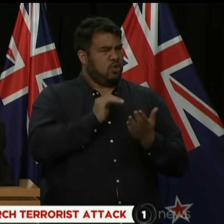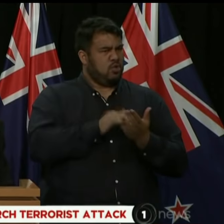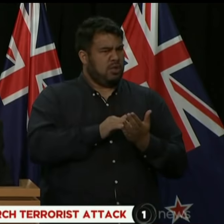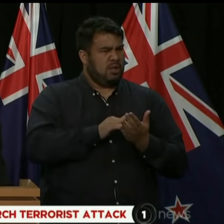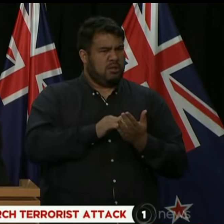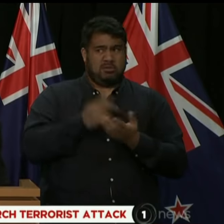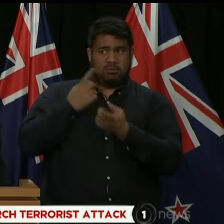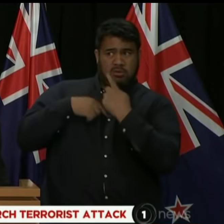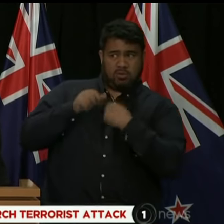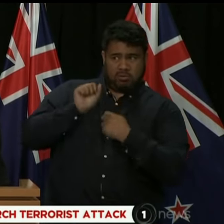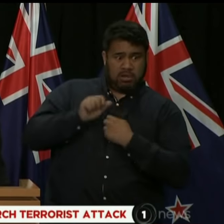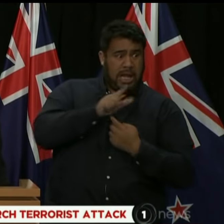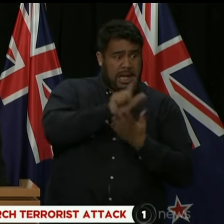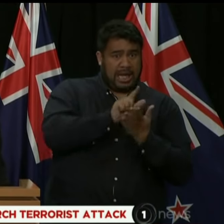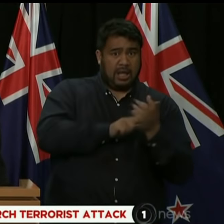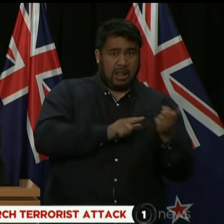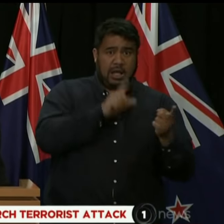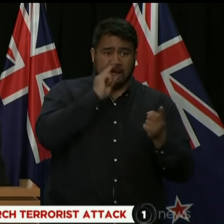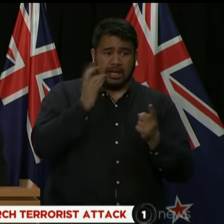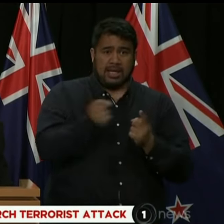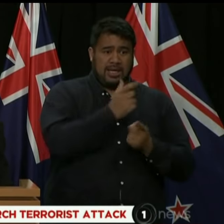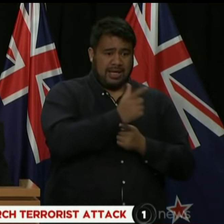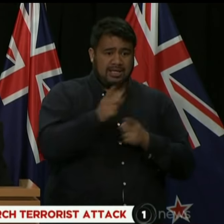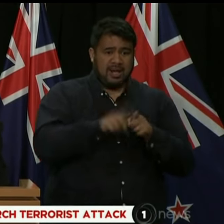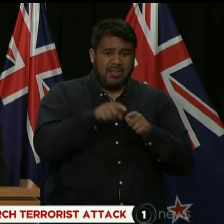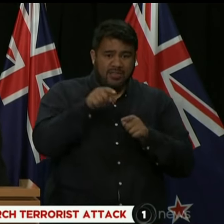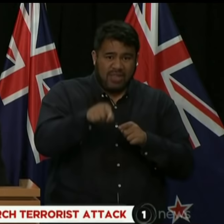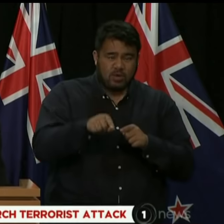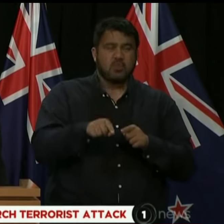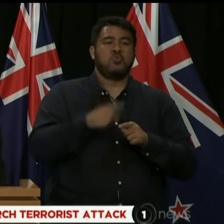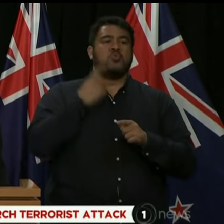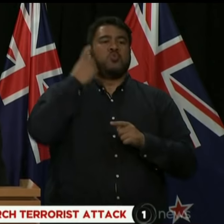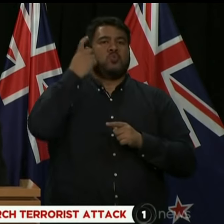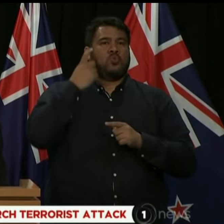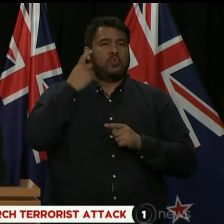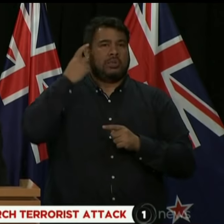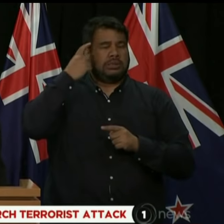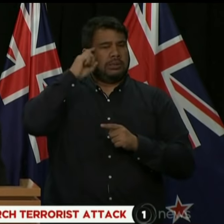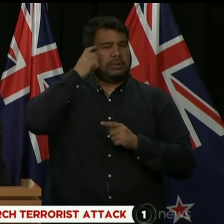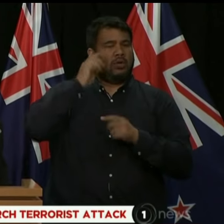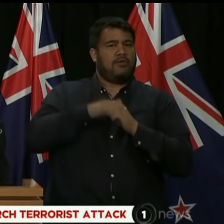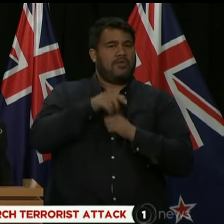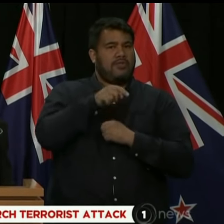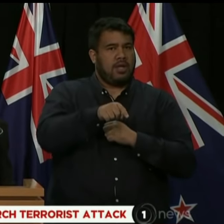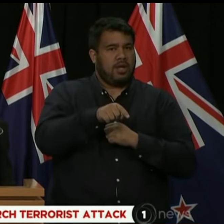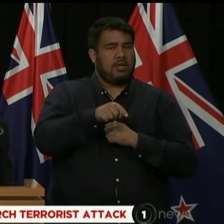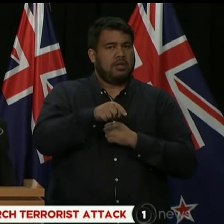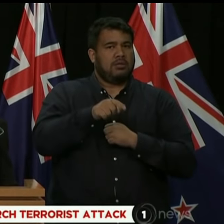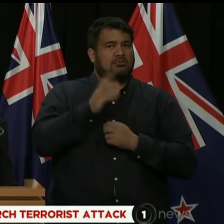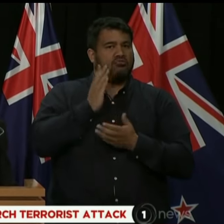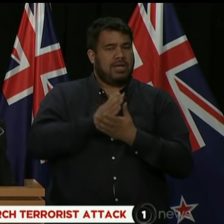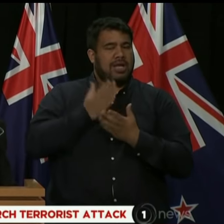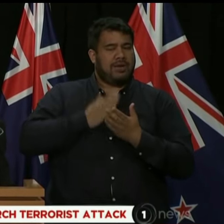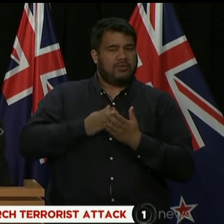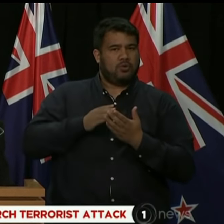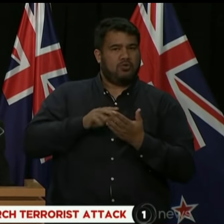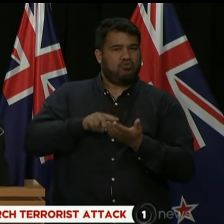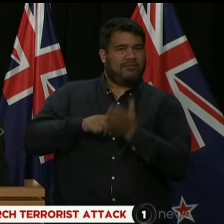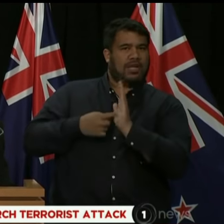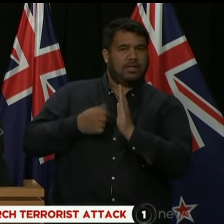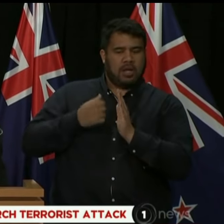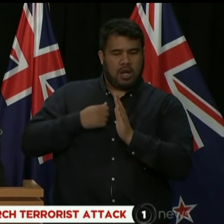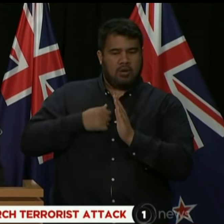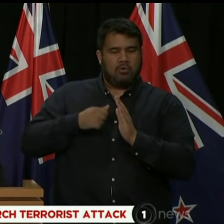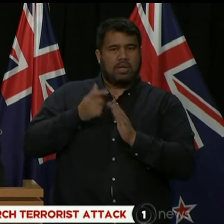advised, those weapons and carry out this event, that will raise enormous questions with our gun laws, and that is why we